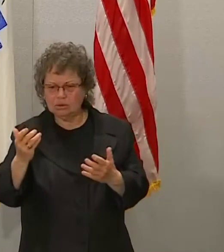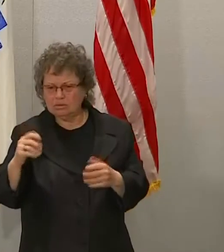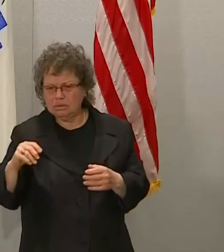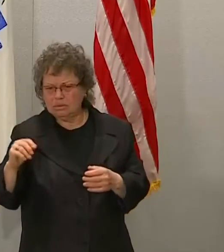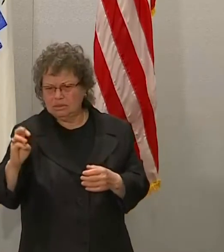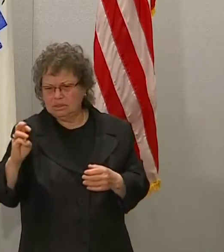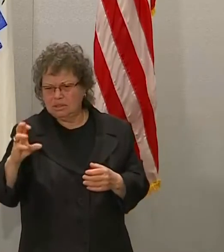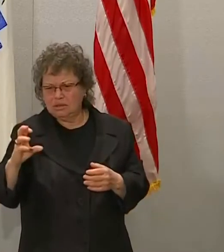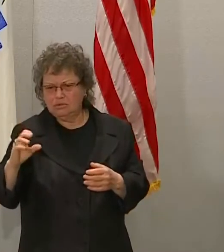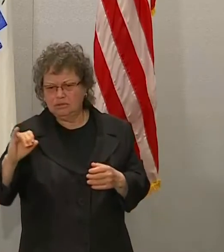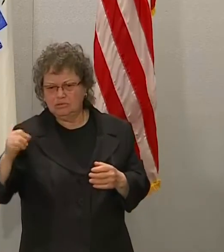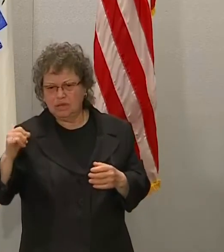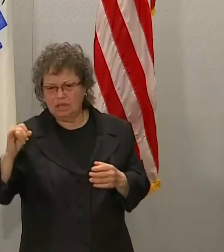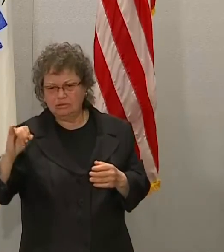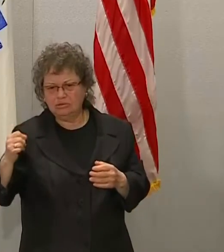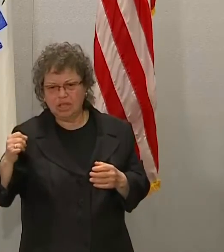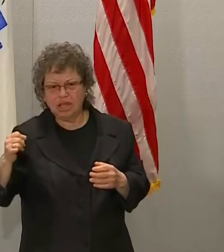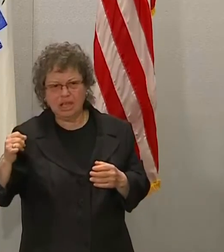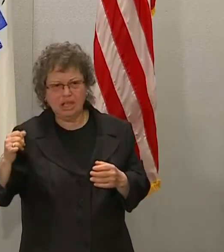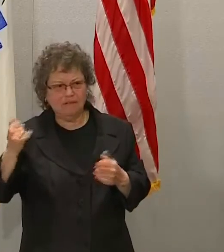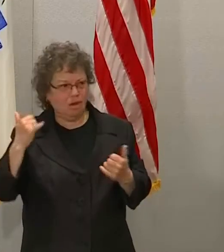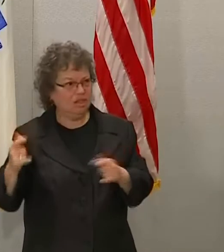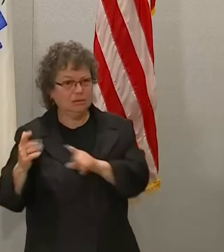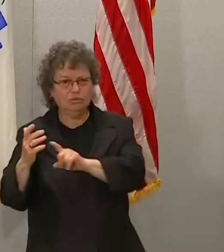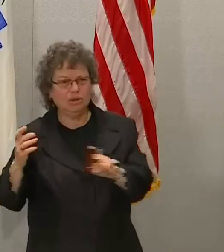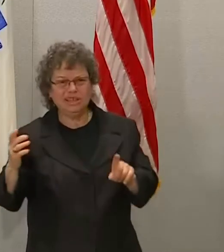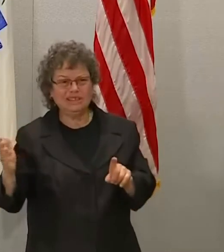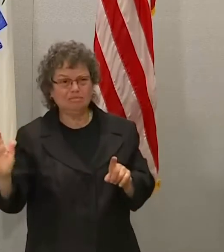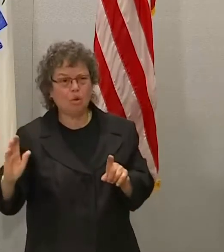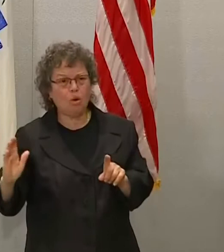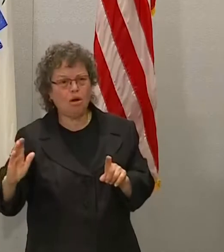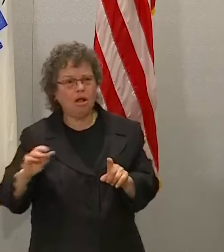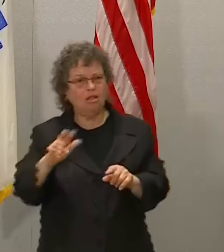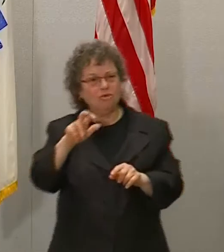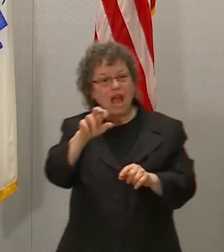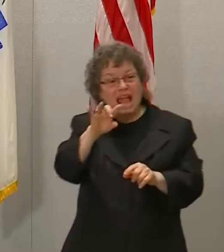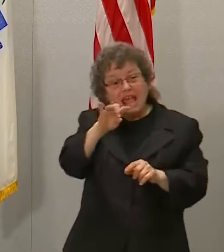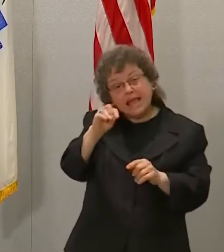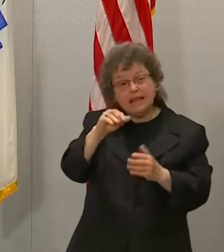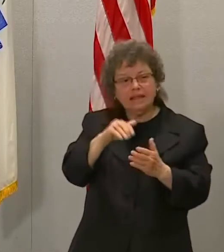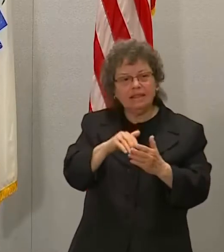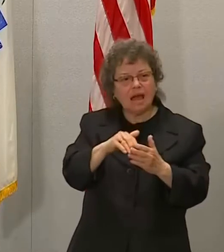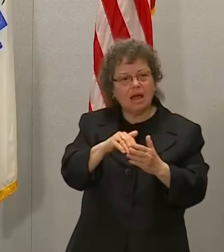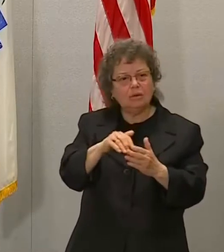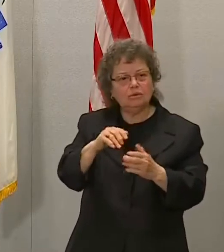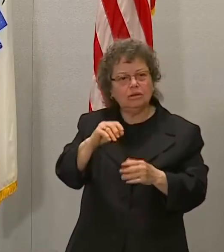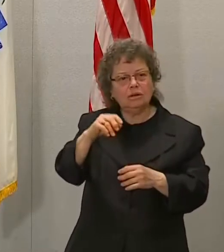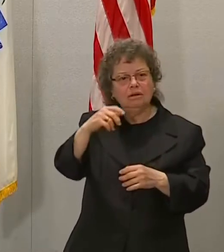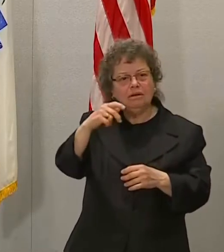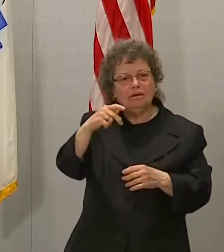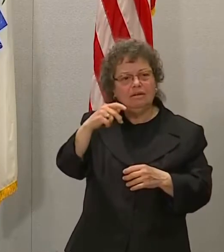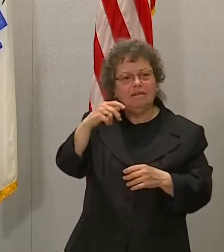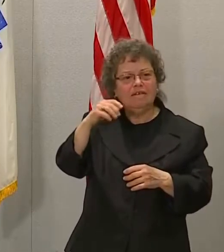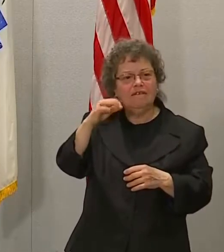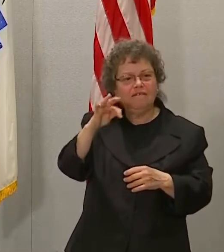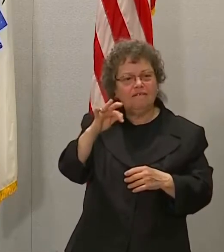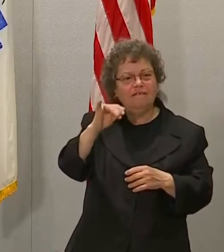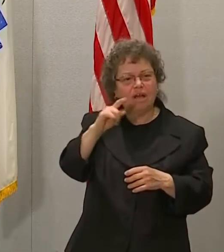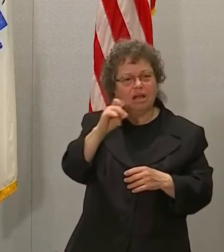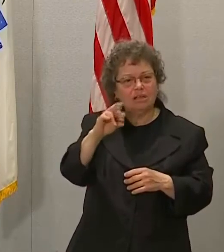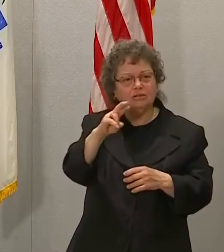J&J for the week we're in now, and we got 380,000 doses of Pfizer and Moderna. So